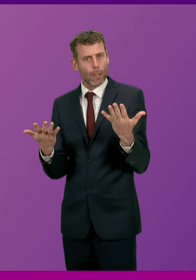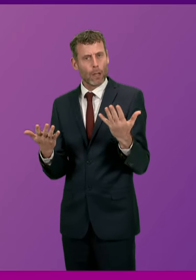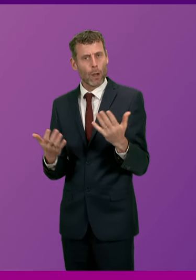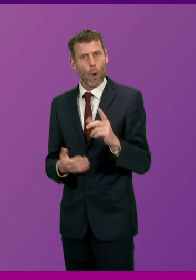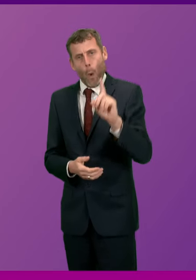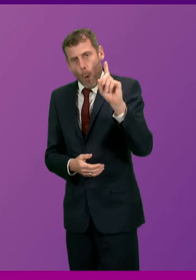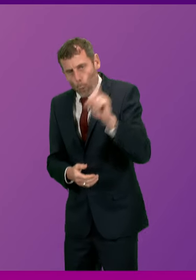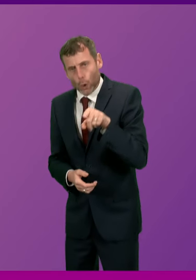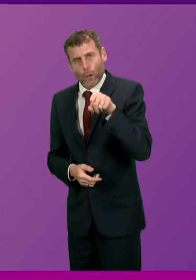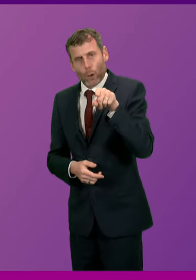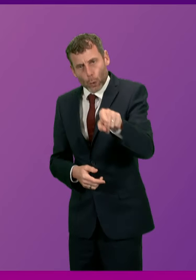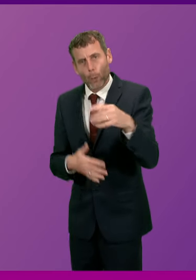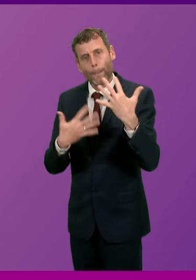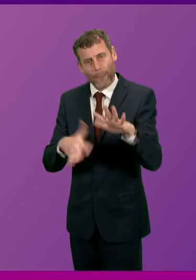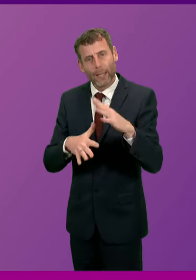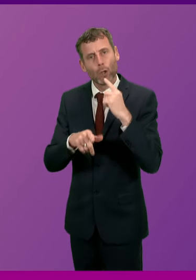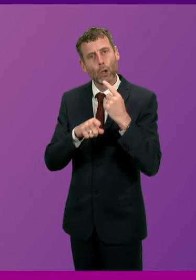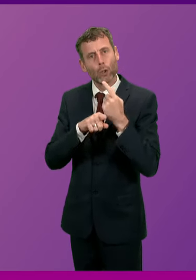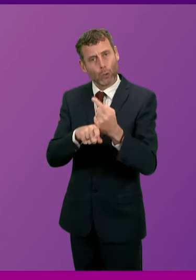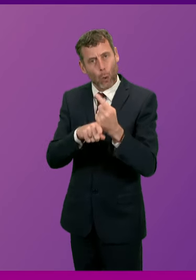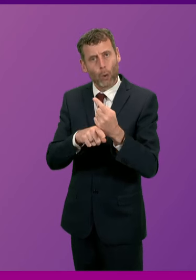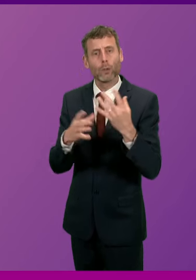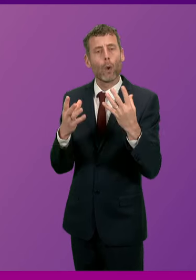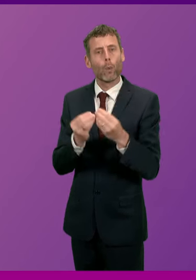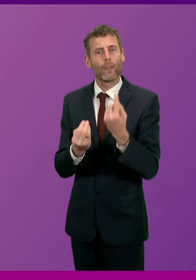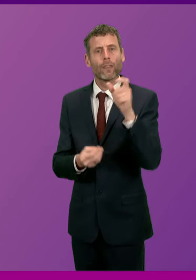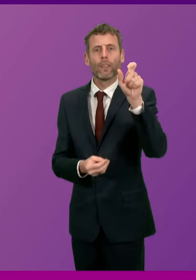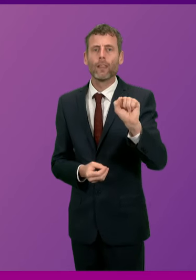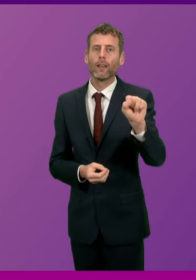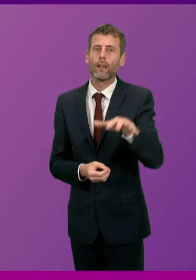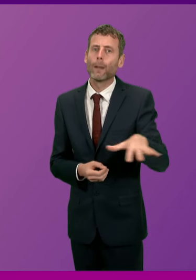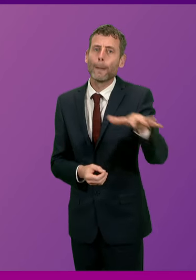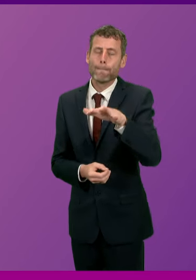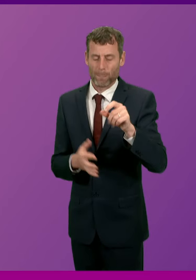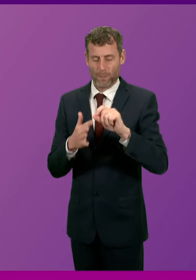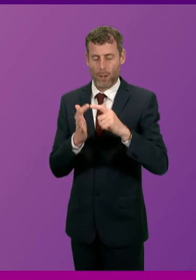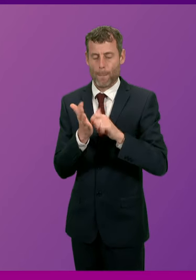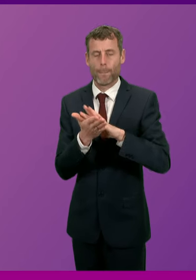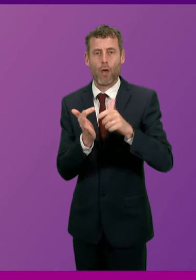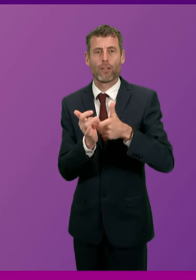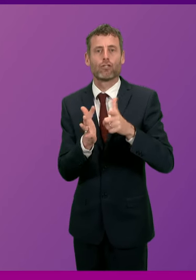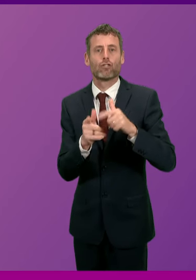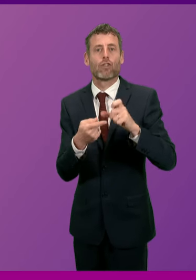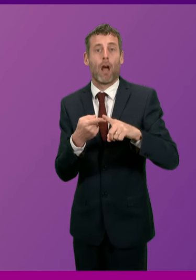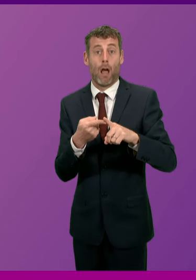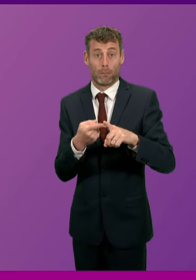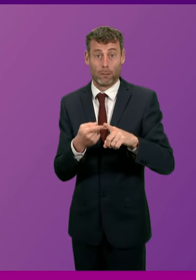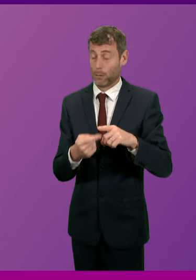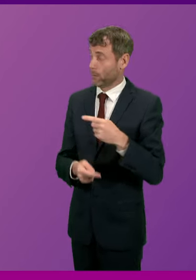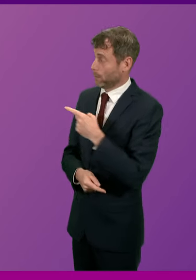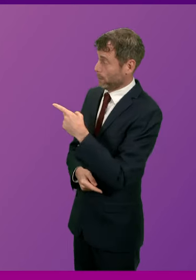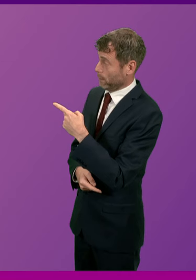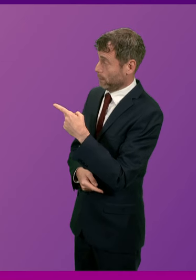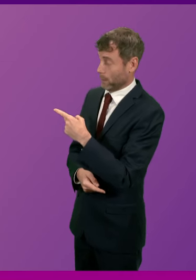that he himself received from a constituent in his Perthshire constituency. It's included in the